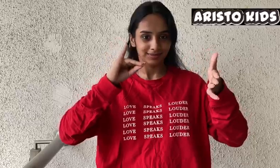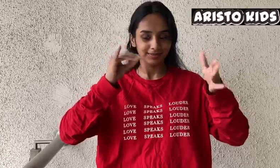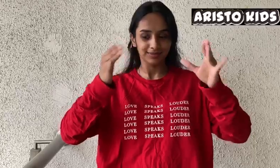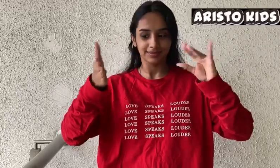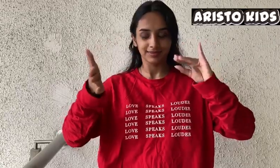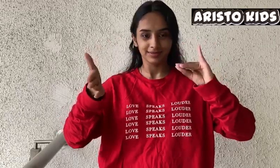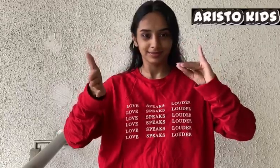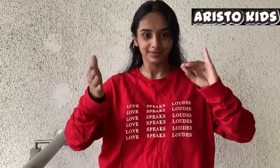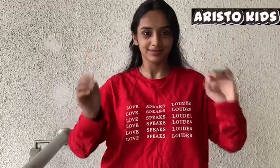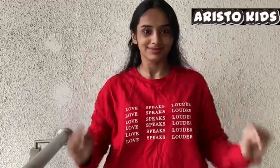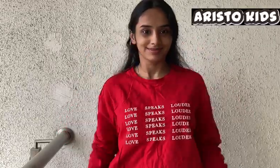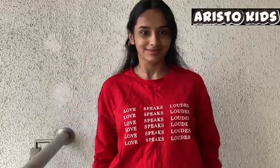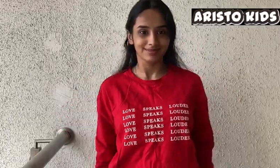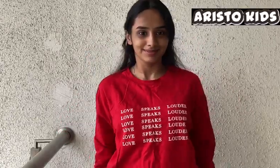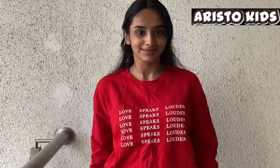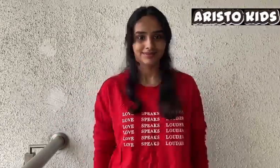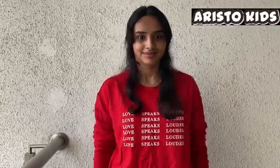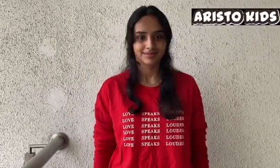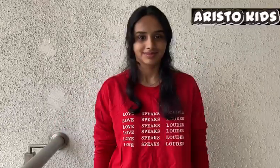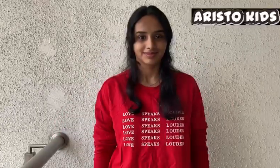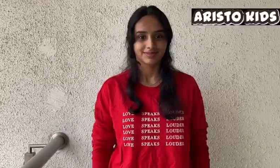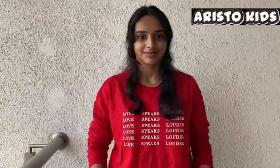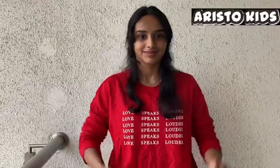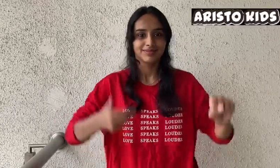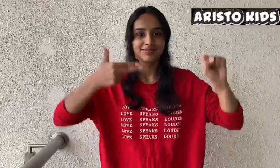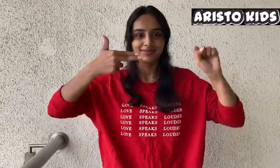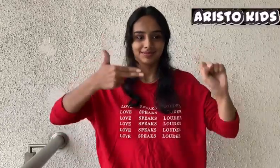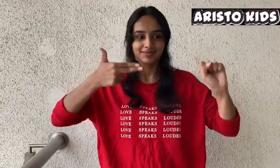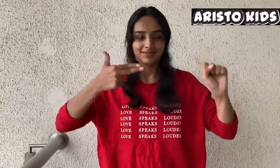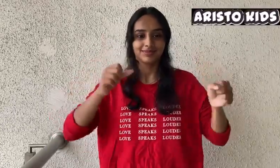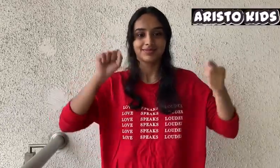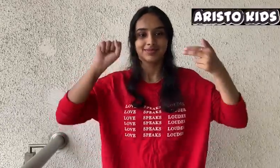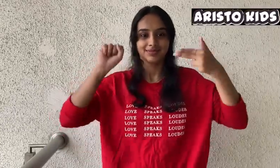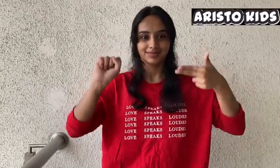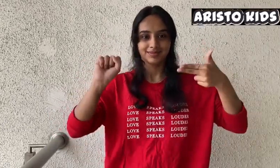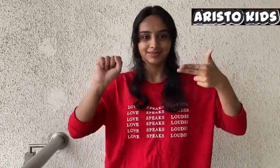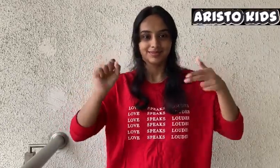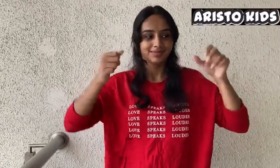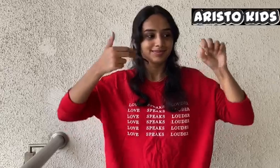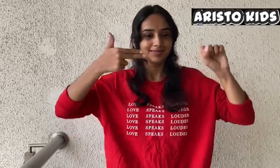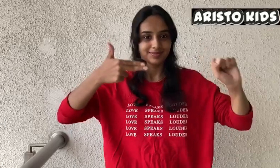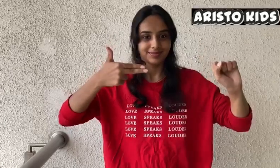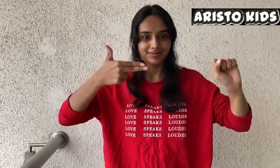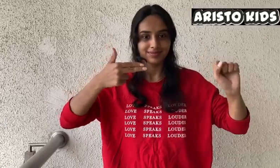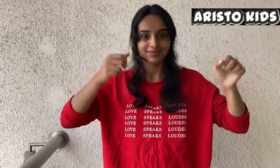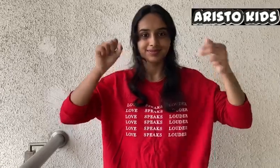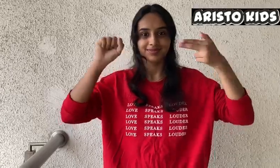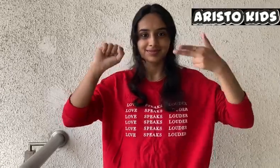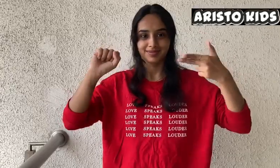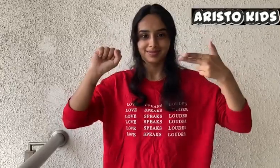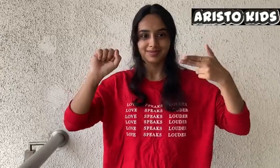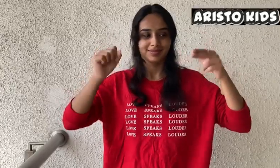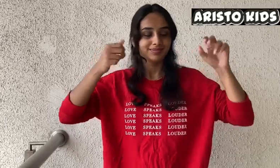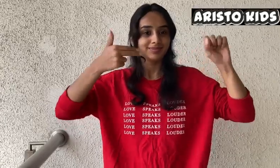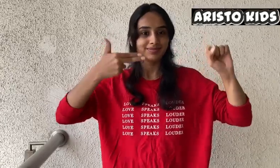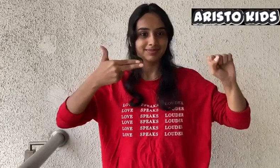No, I ain't your mama, no I ain't your mama, no Wake up, rise and